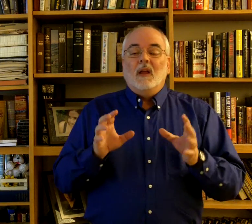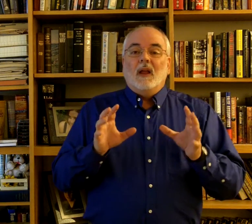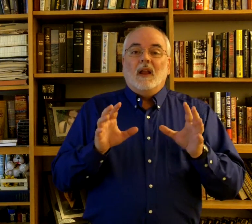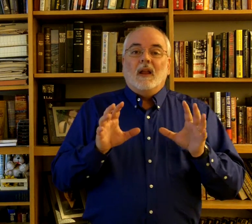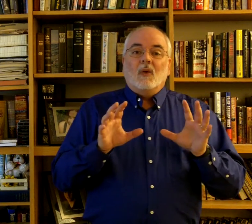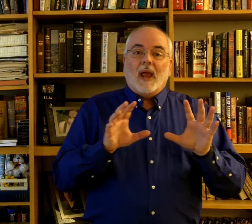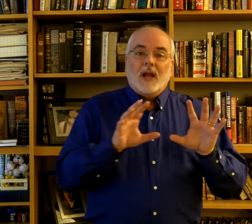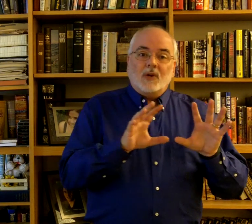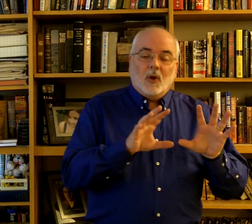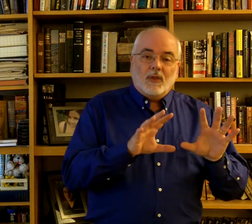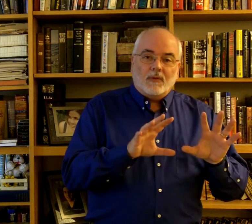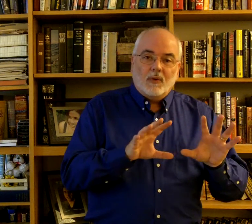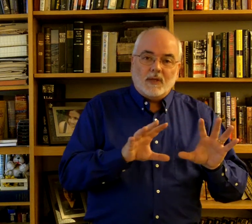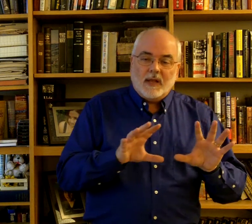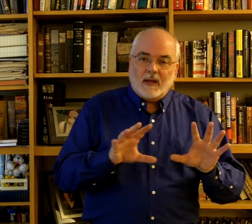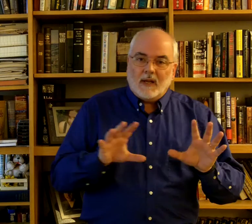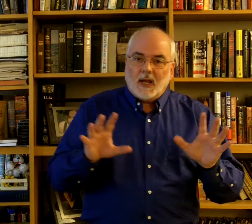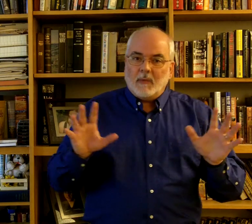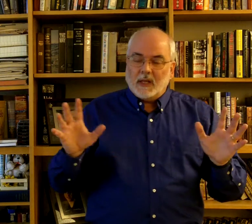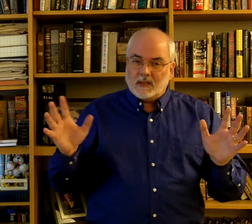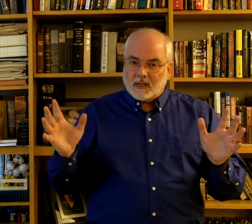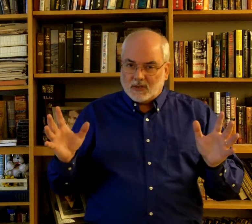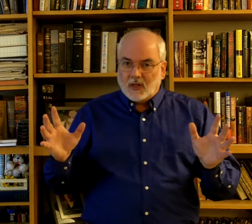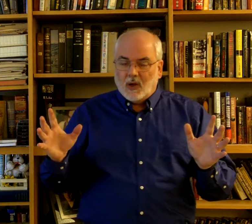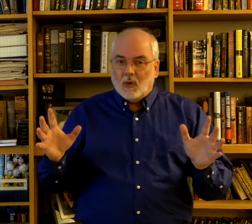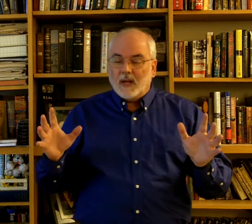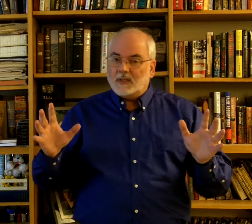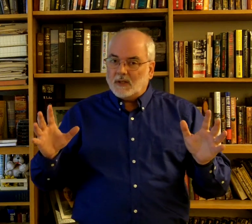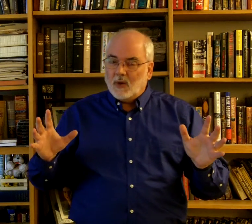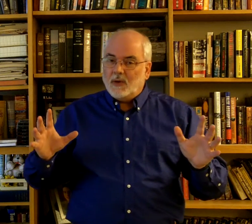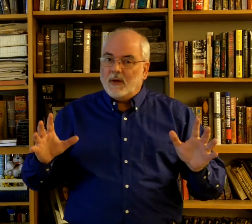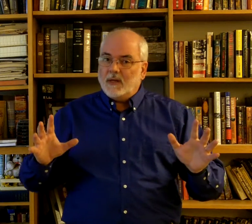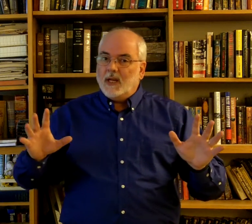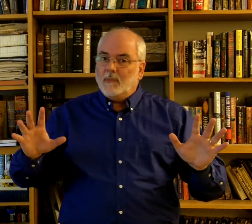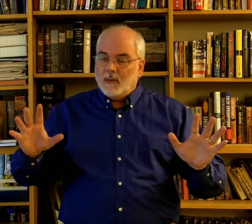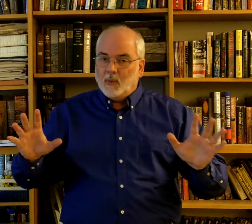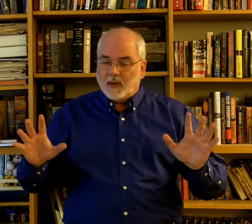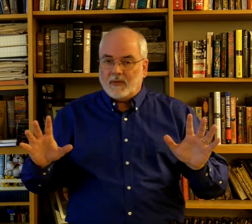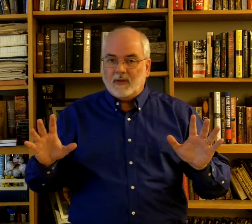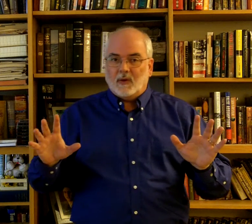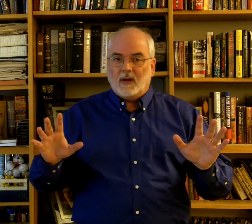So, as you're going through the second time, and it's slow, and it's slow enough to keep up with. Alright?